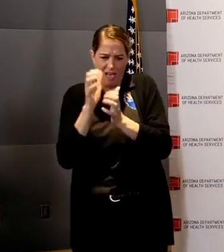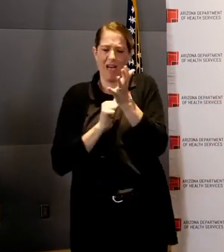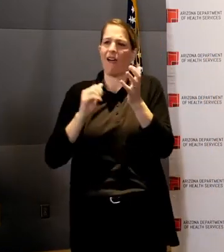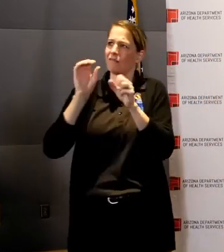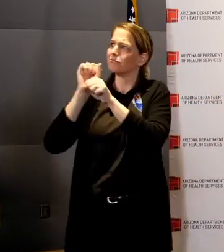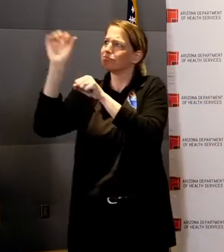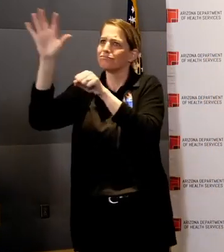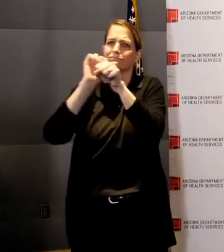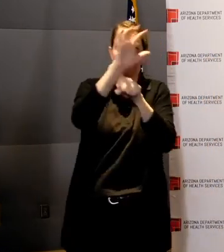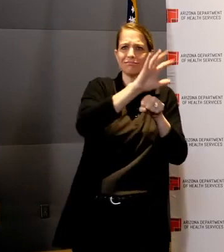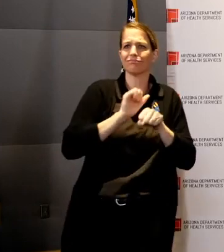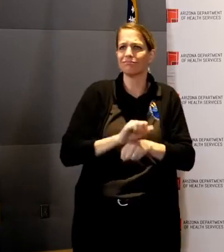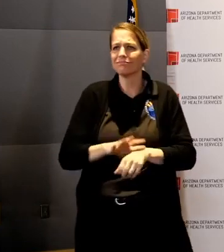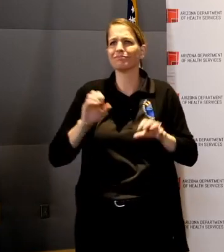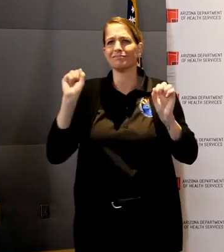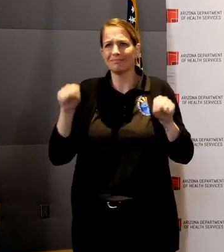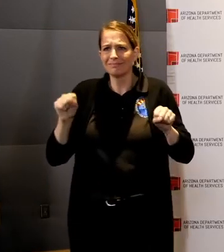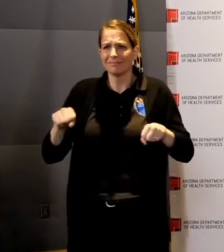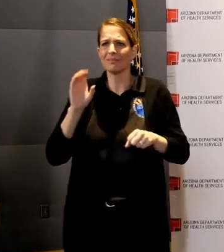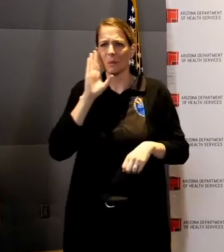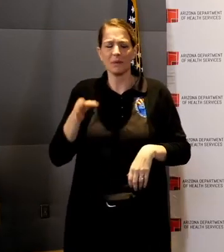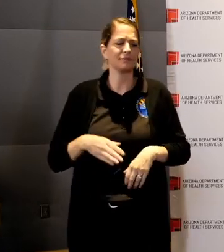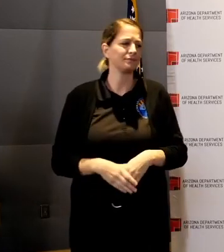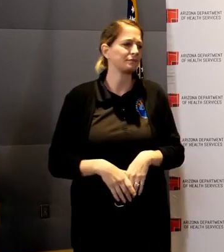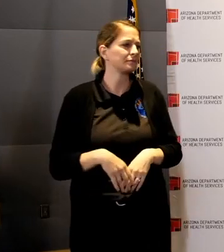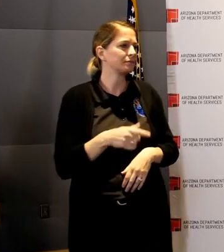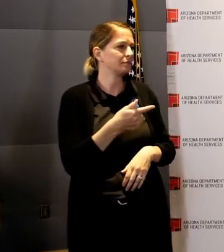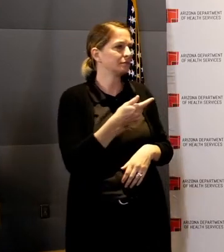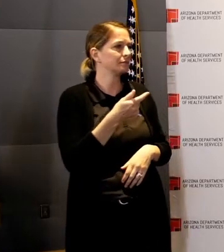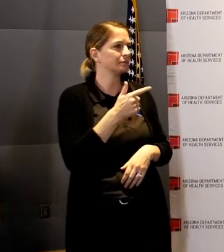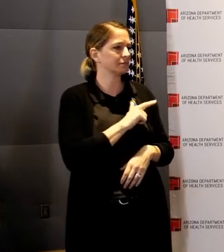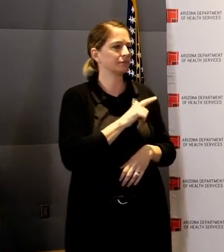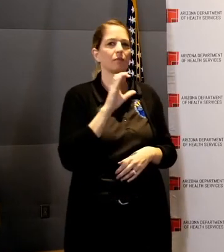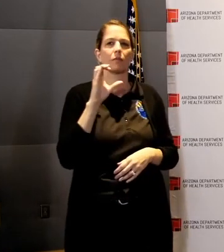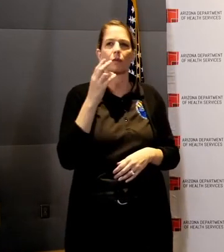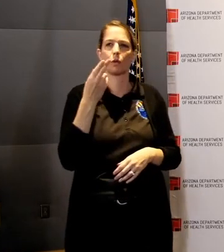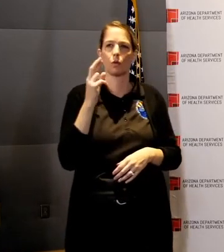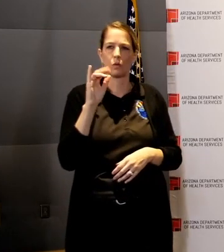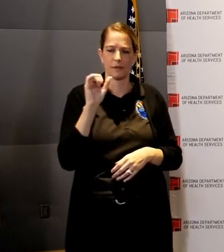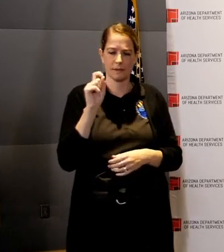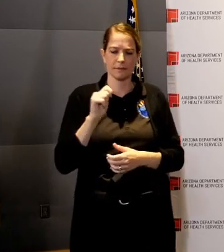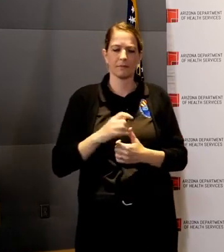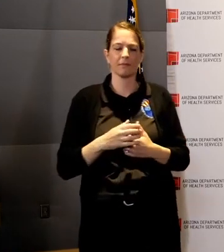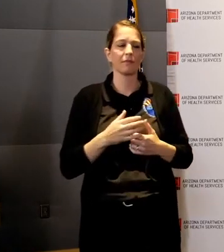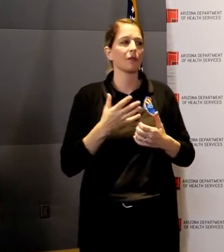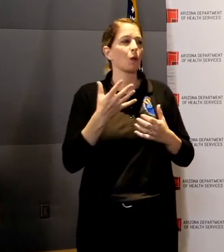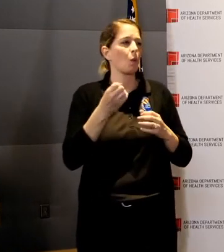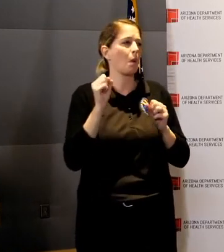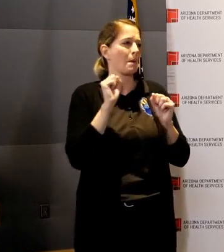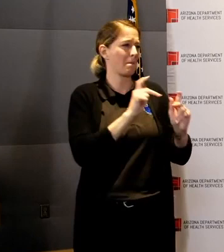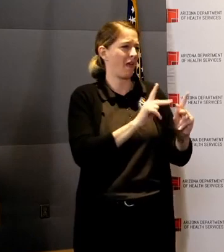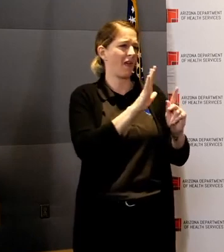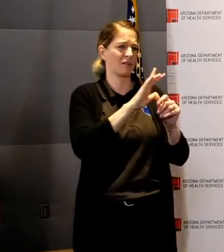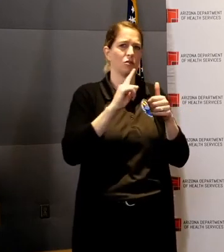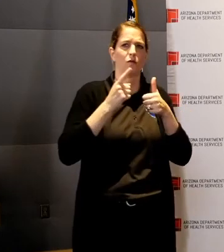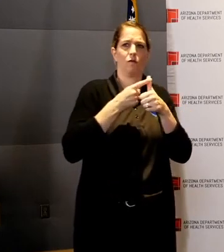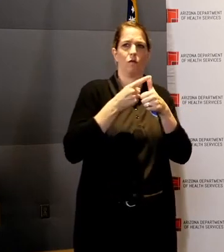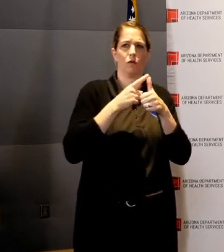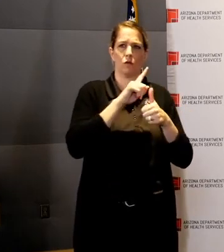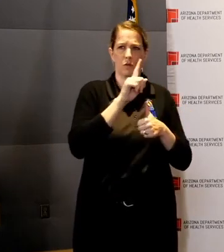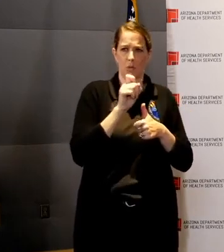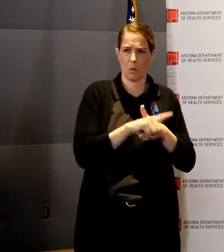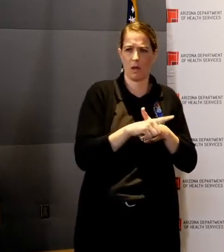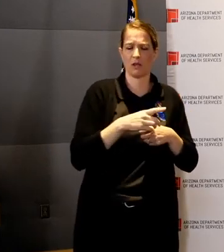So, to go back to the initial question, Brim, about the patient. So, I don't want to Monday morning quarterback